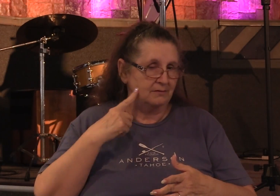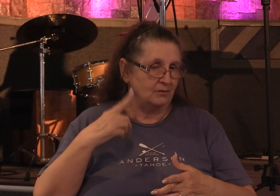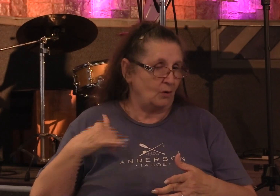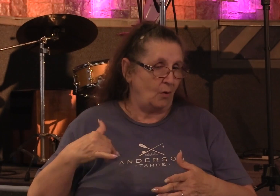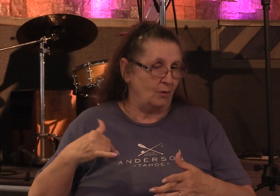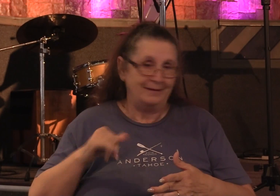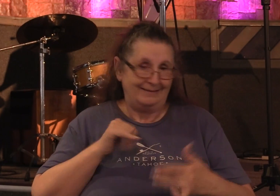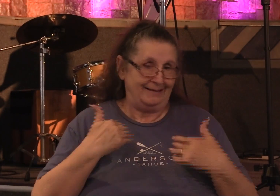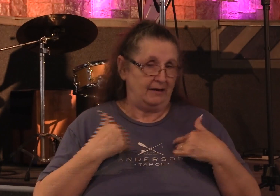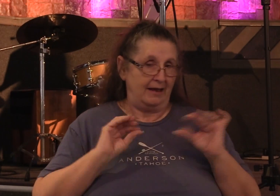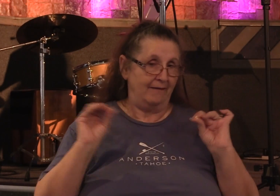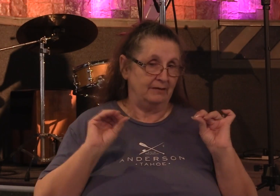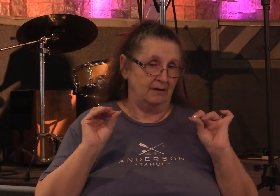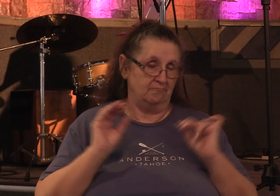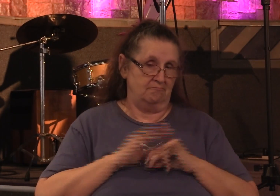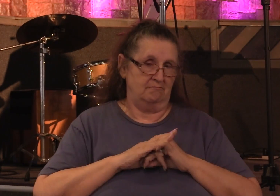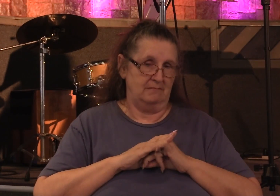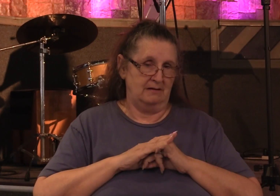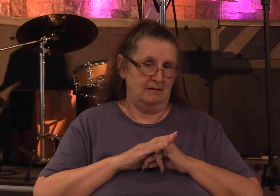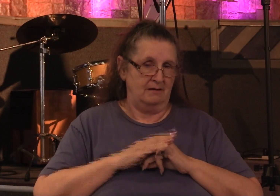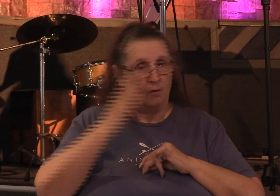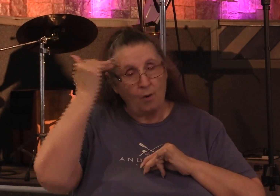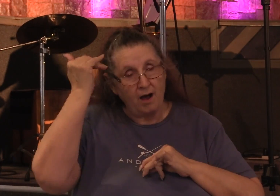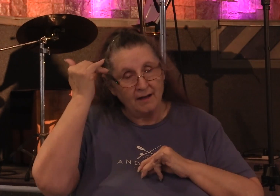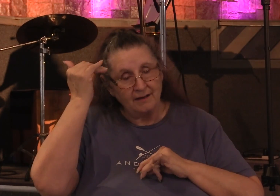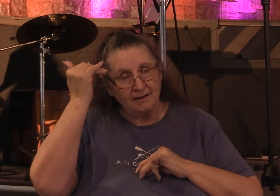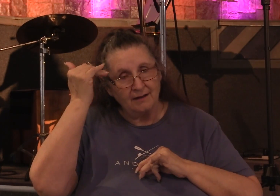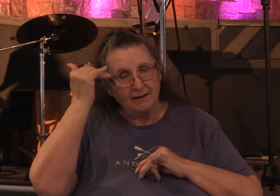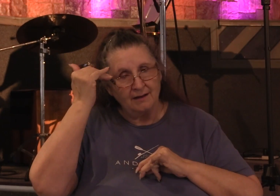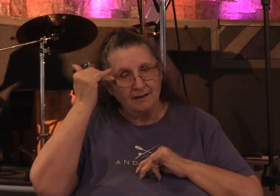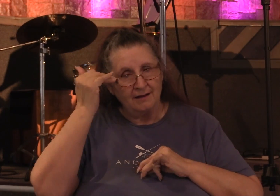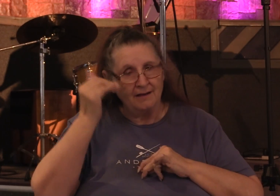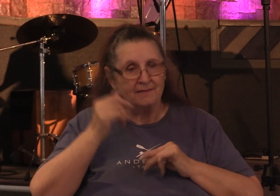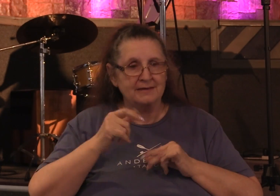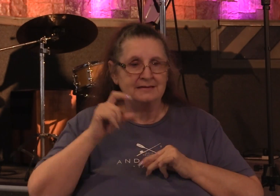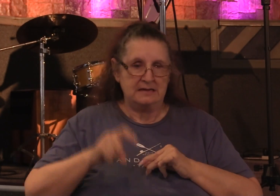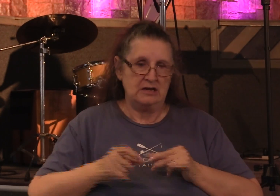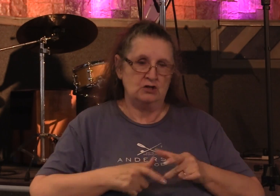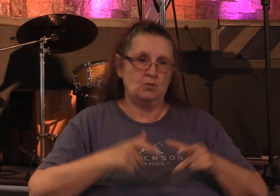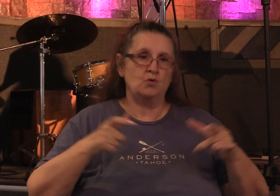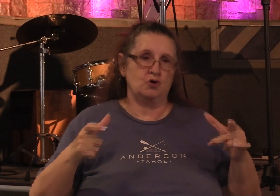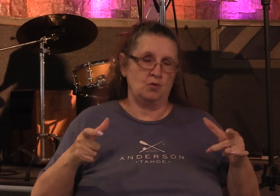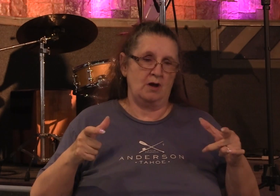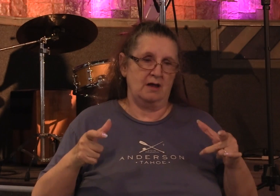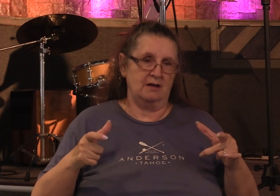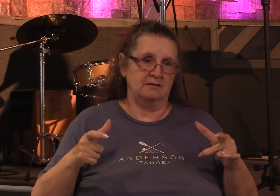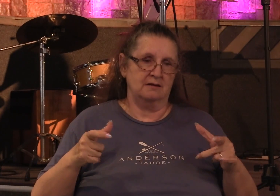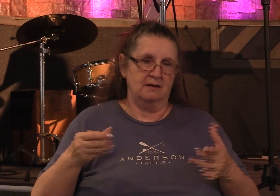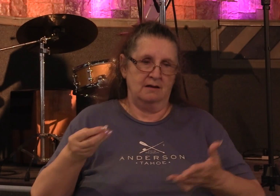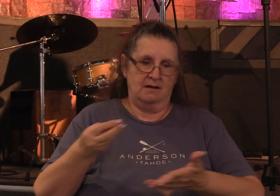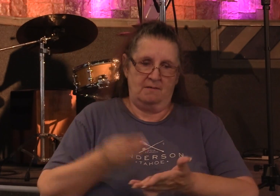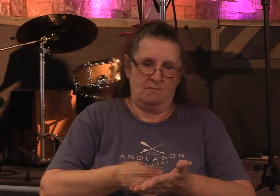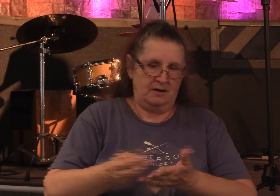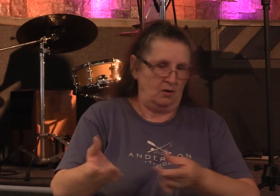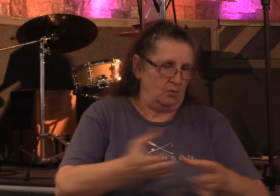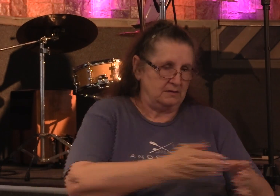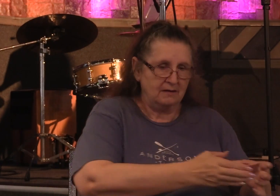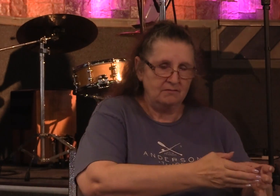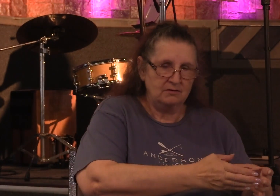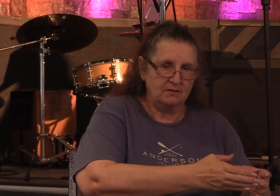have. Why? Because there were great needs. and as the money was laid at their feet, they were good